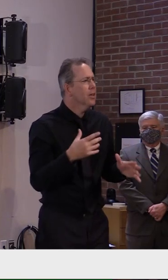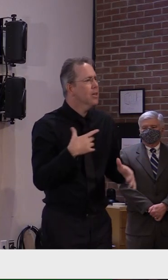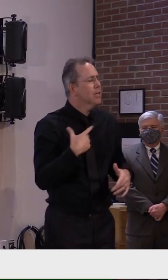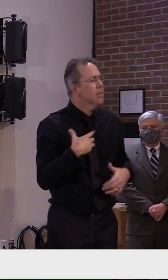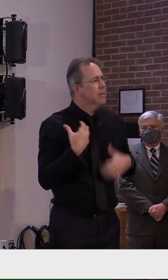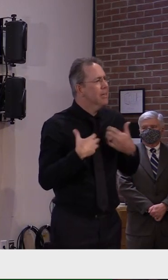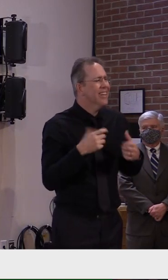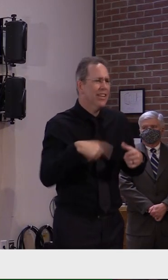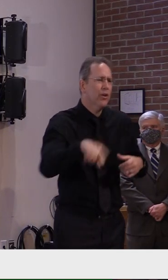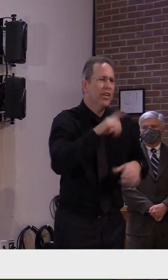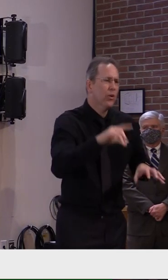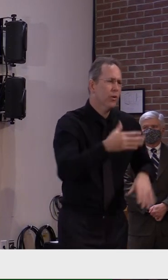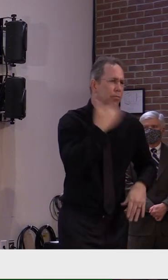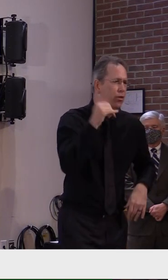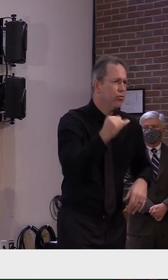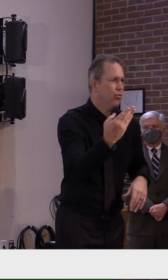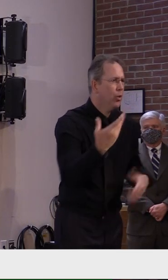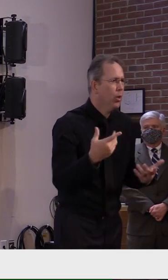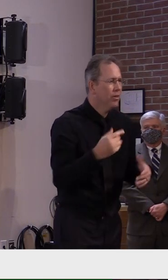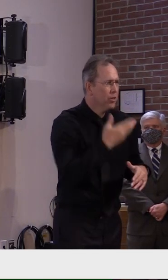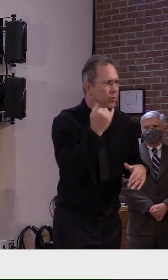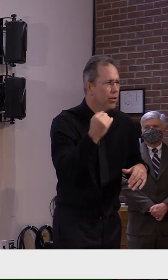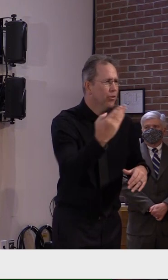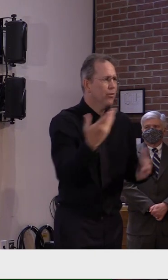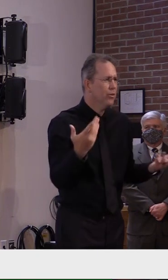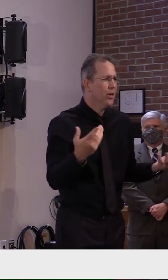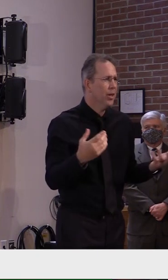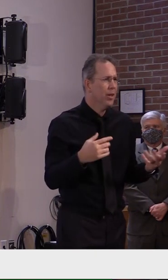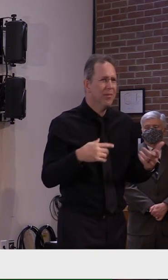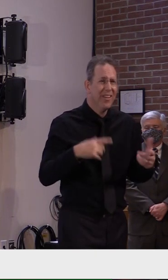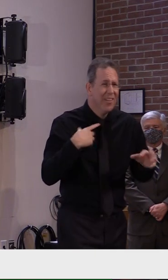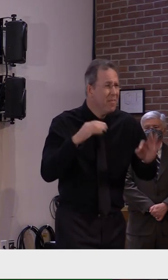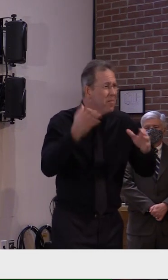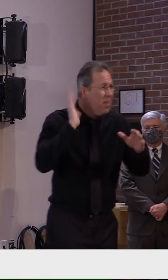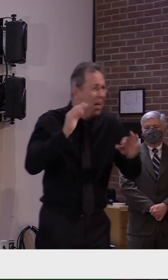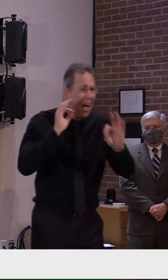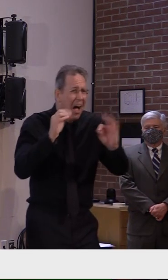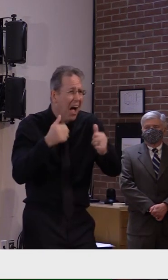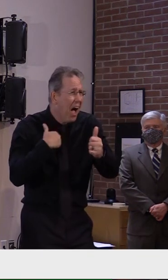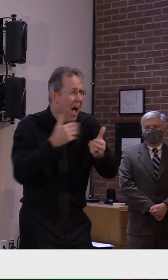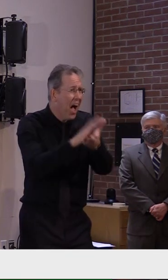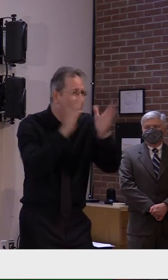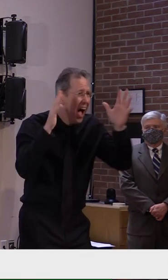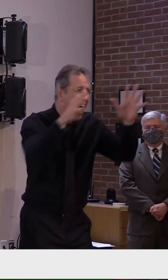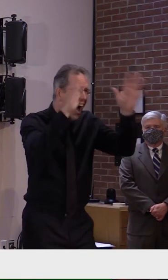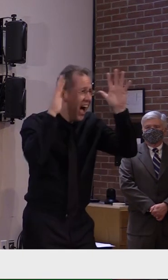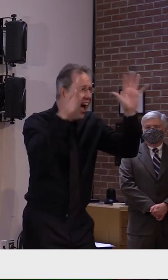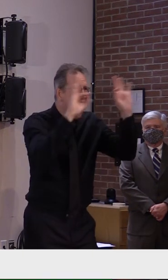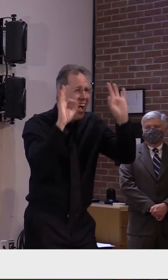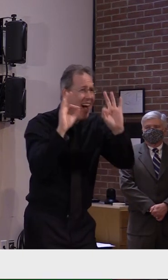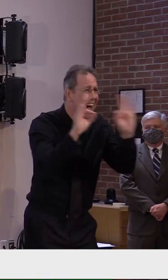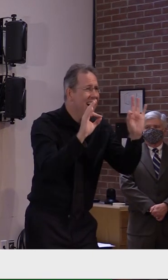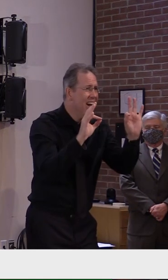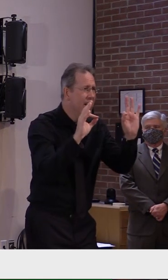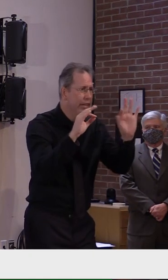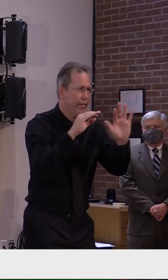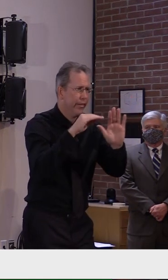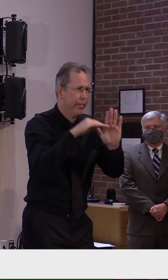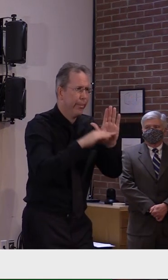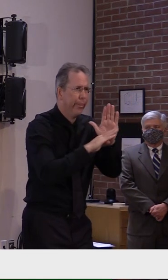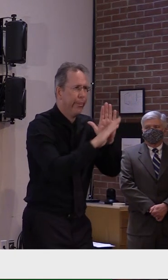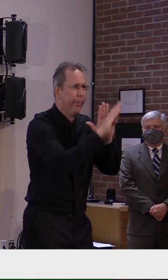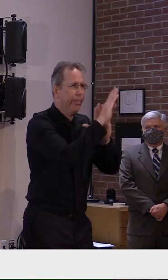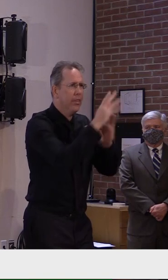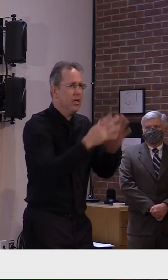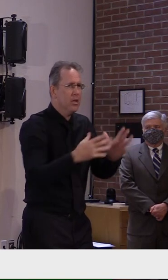And because we did it once before, we proved ourselves and we need to do it again. We need to dig deep. We need to, again,